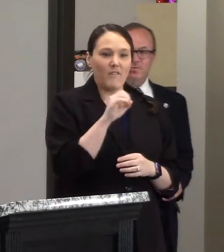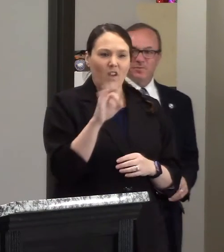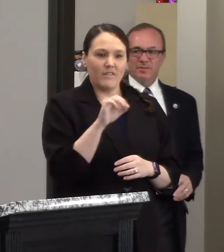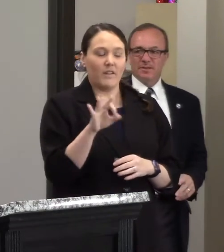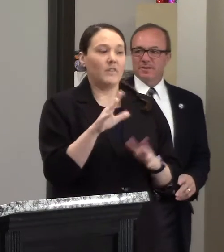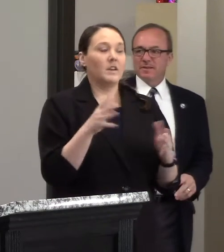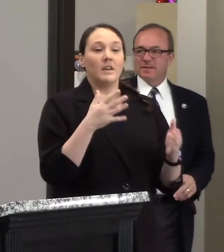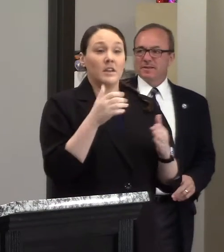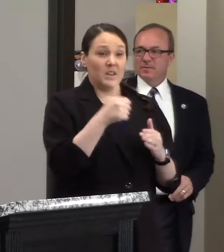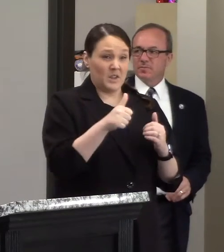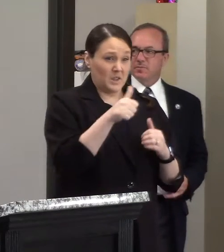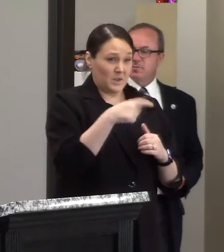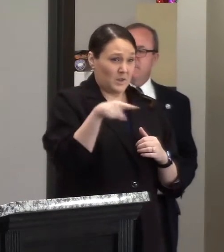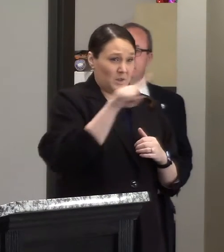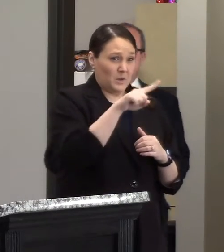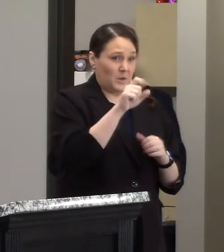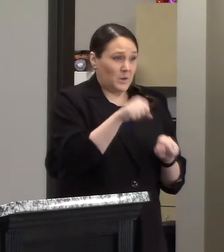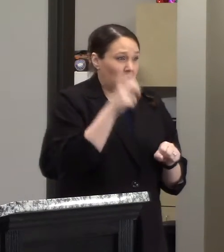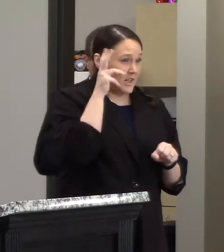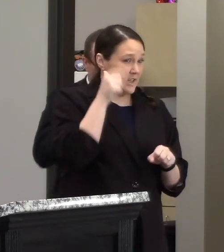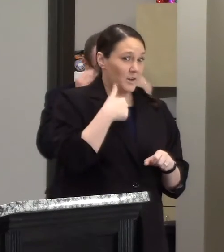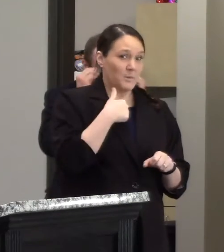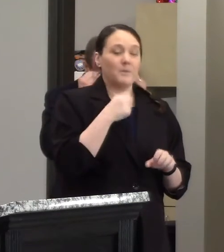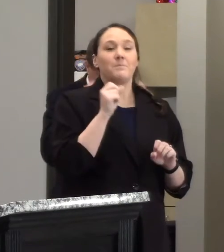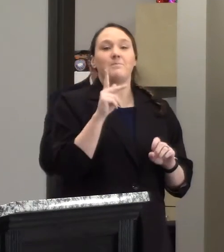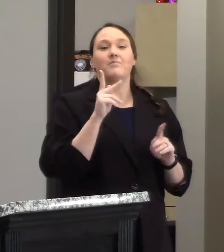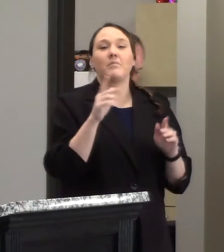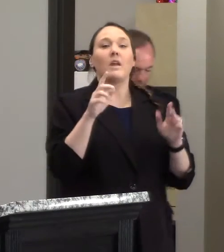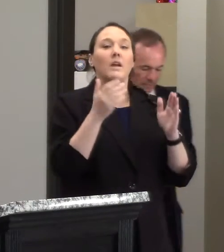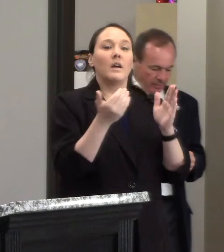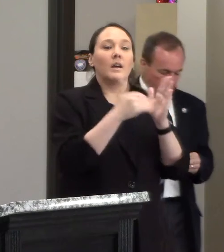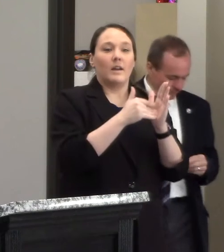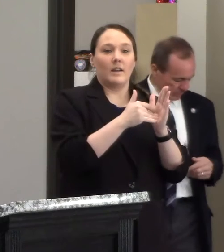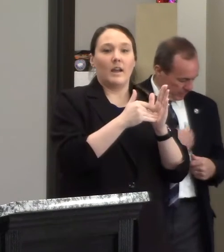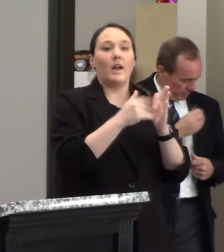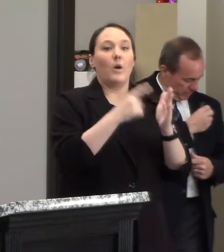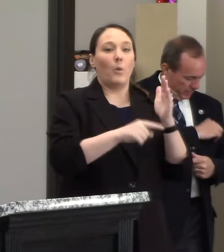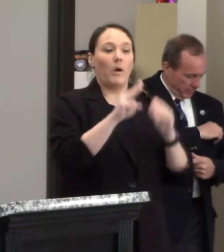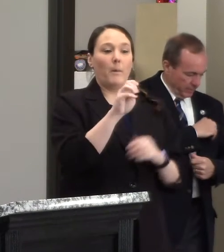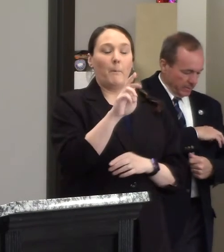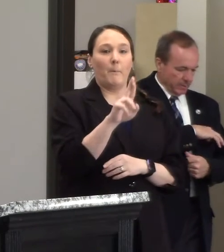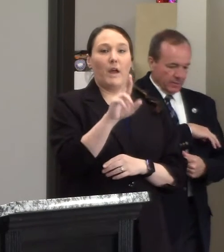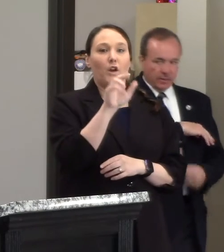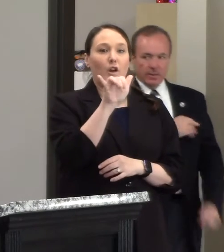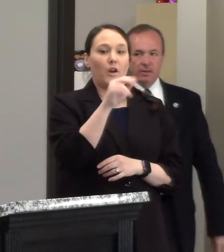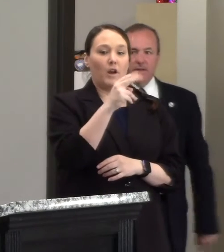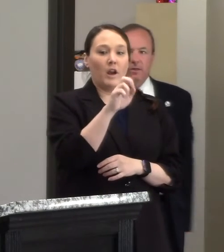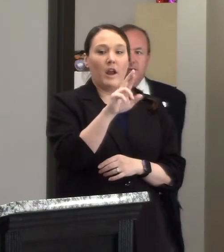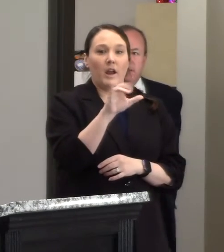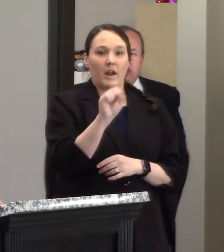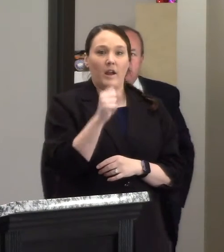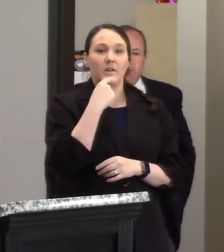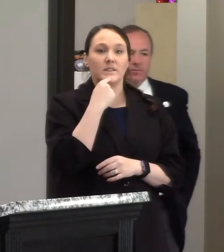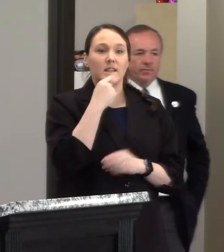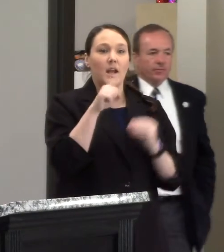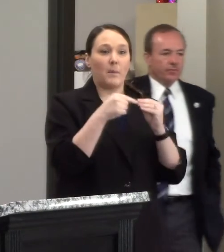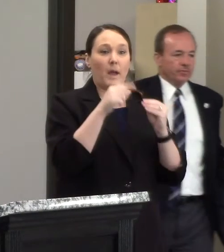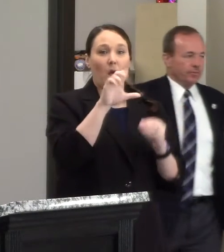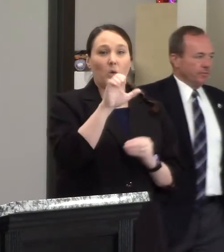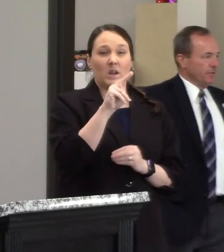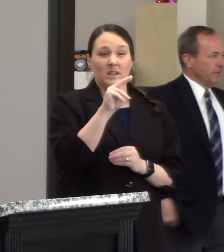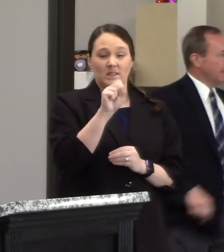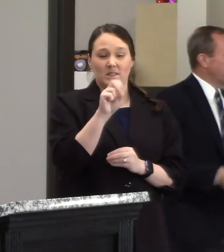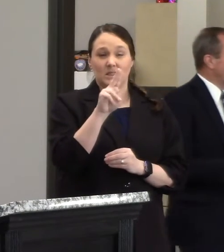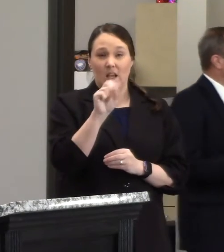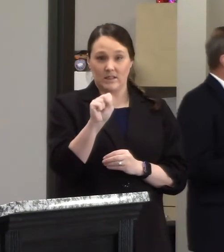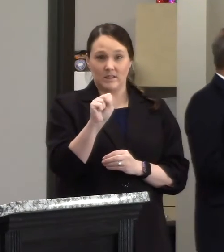hear me you think all right uh let me just reiterate uh what mayor harris said as far as the uh census goes